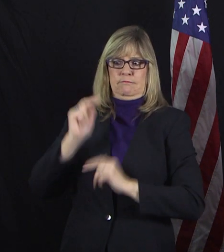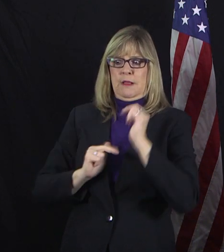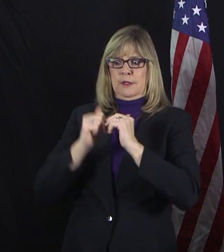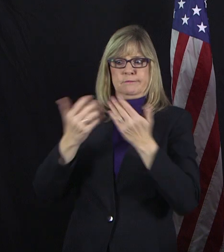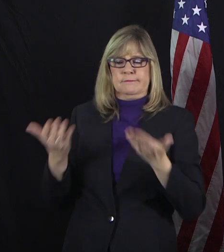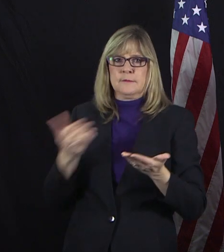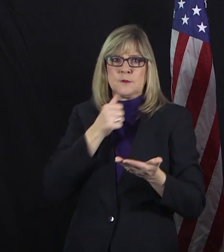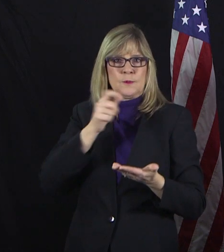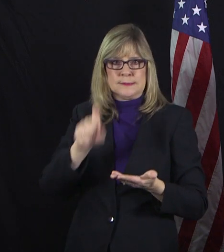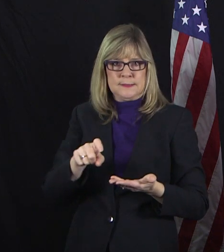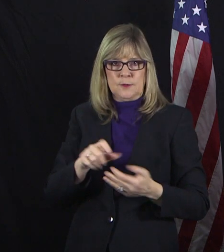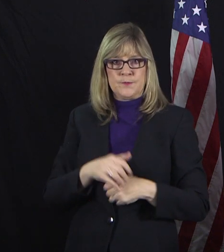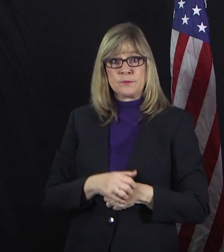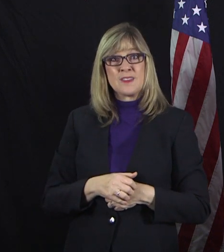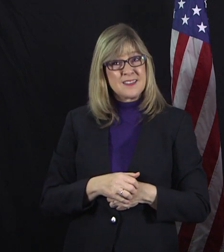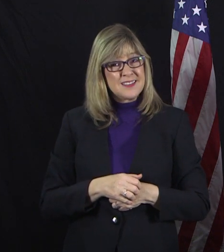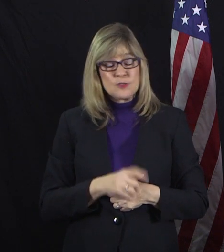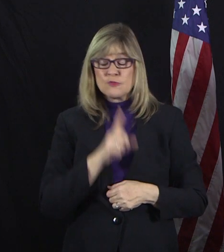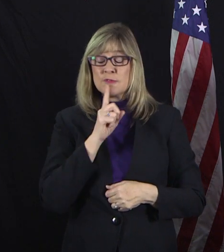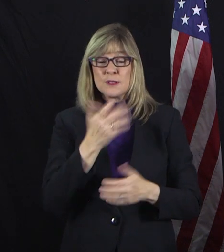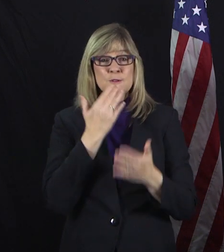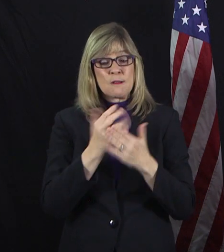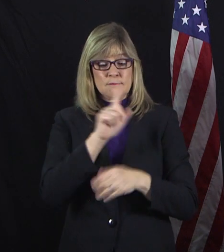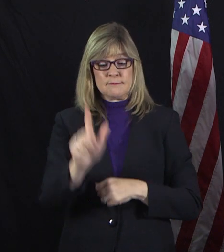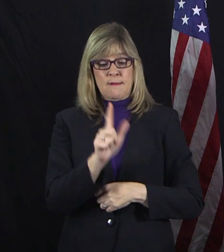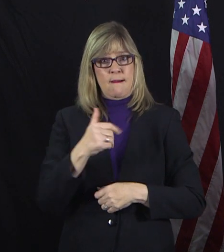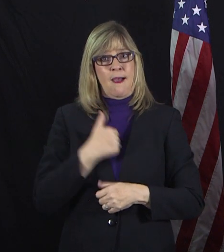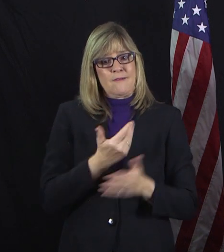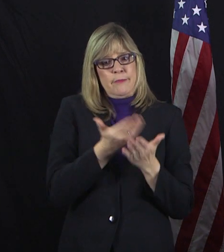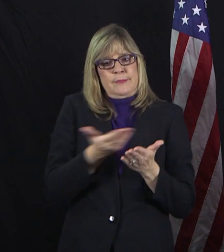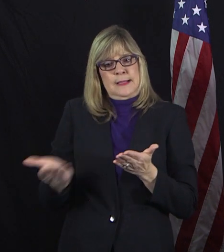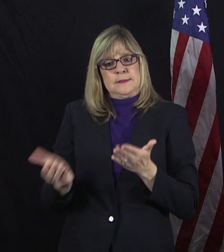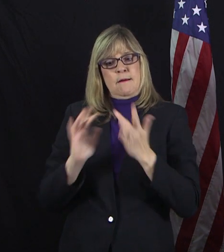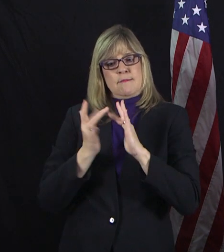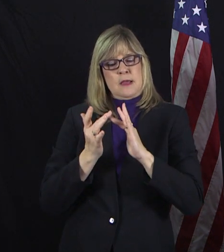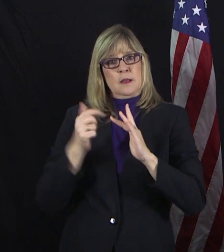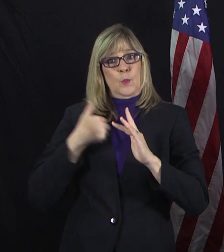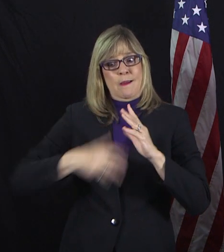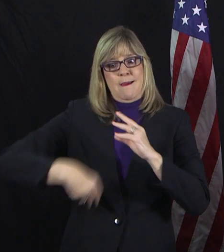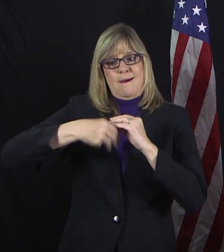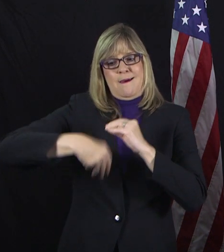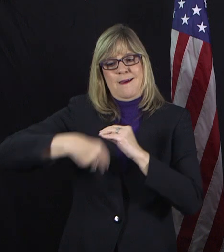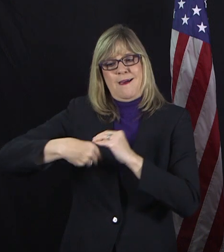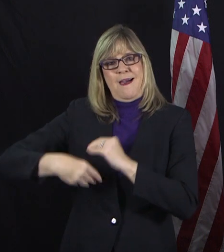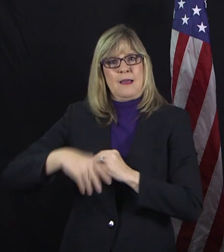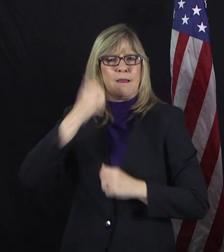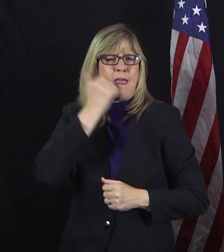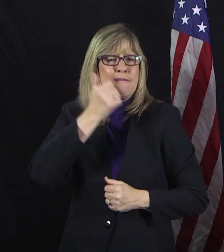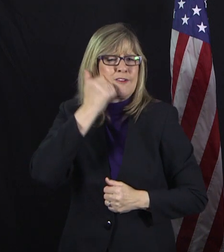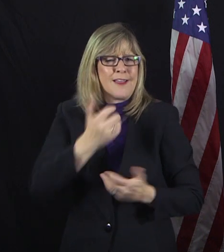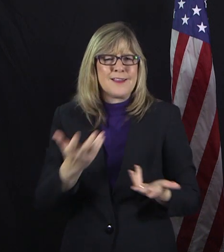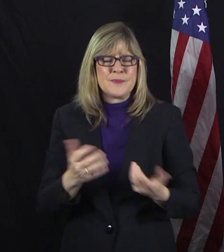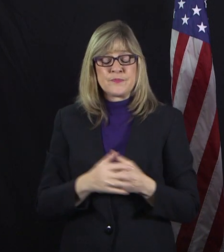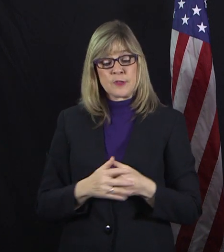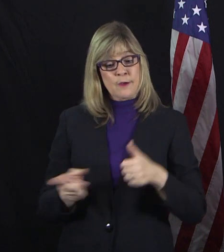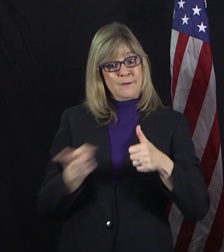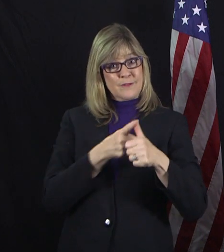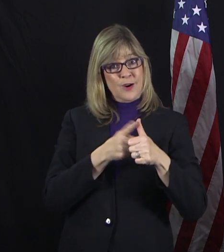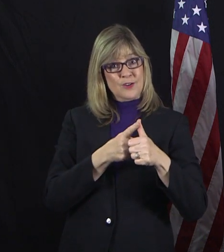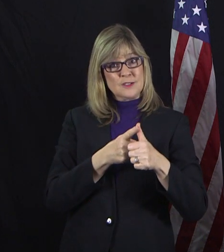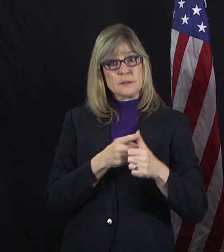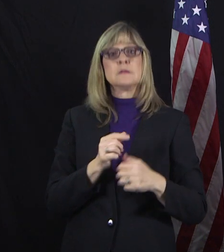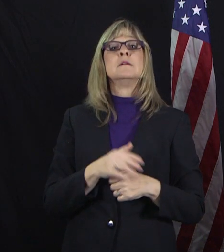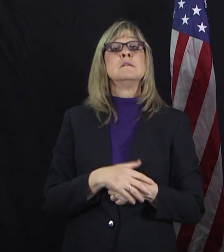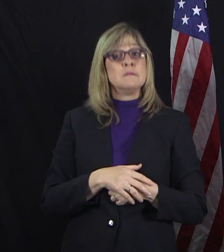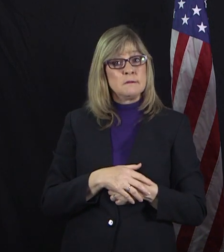resources online, and we are adding more every single day. You first should know we are working on a plan for